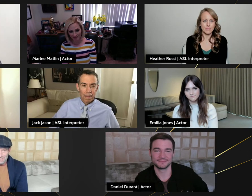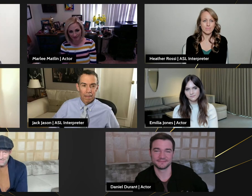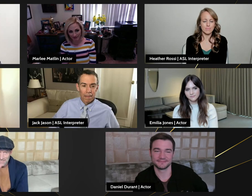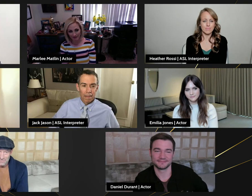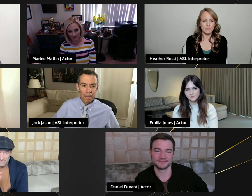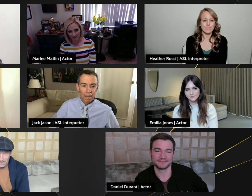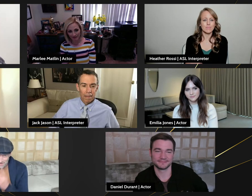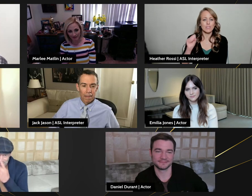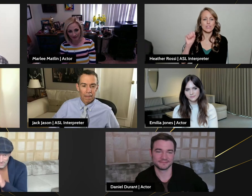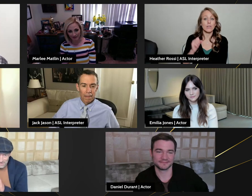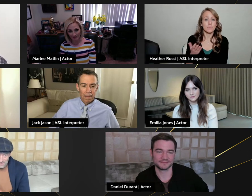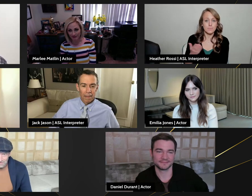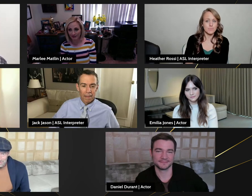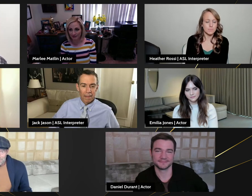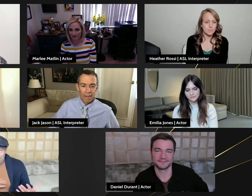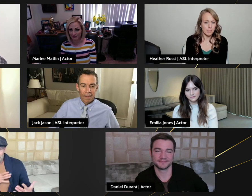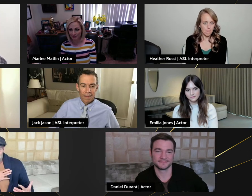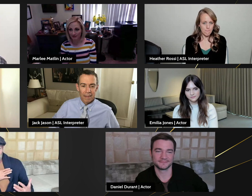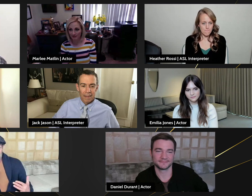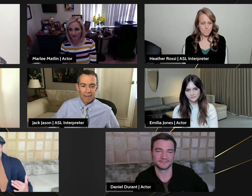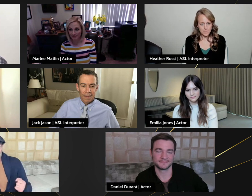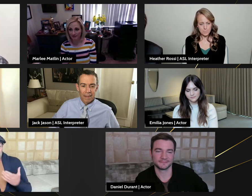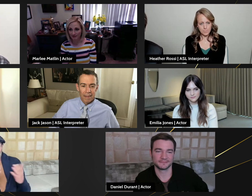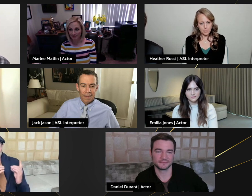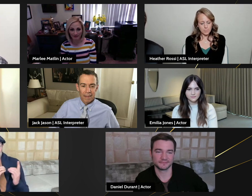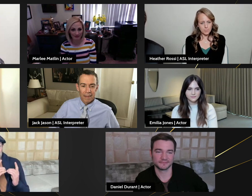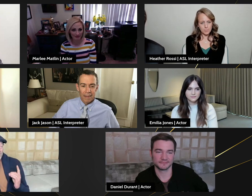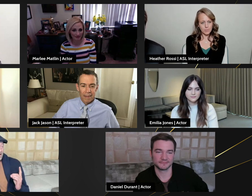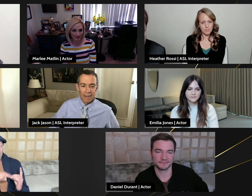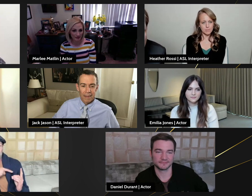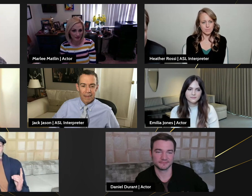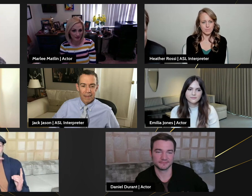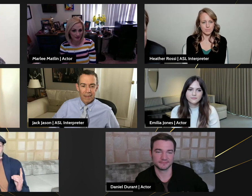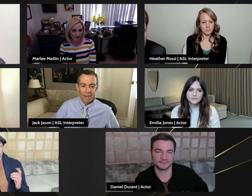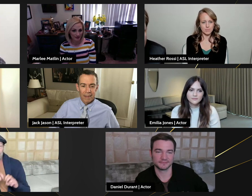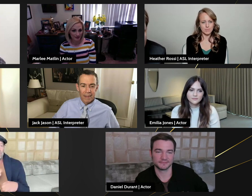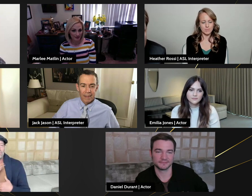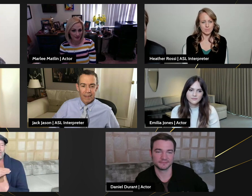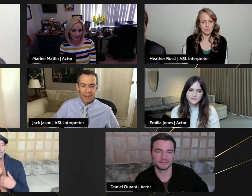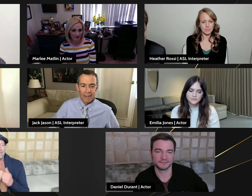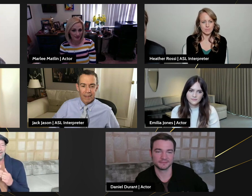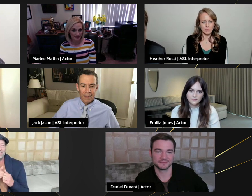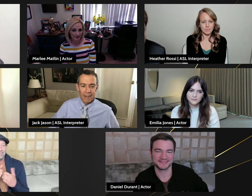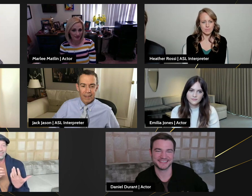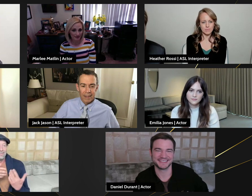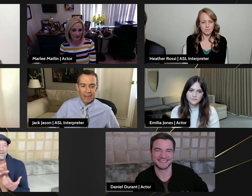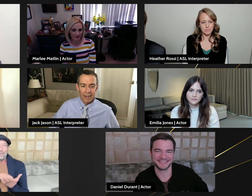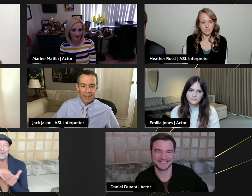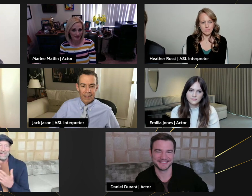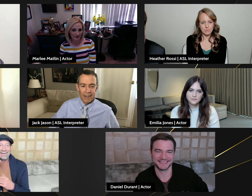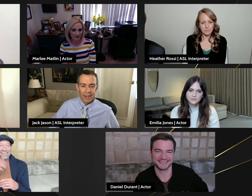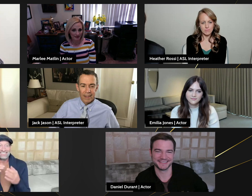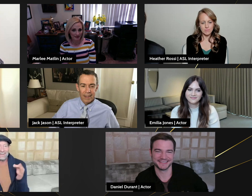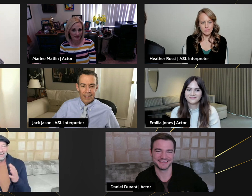I think, go ahead. Yes, I agree with what Marlee said. Like if you bring a date and your date happens to be hearing, you